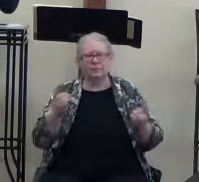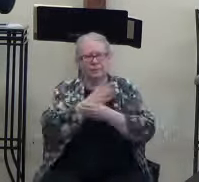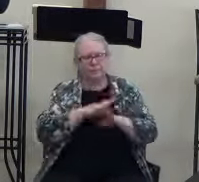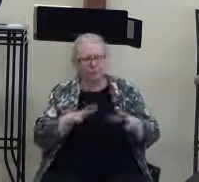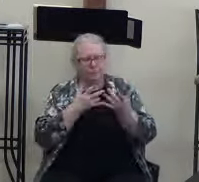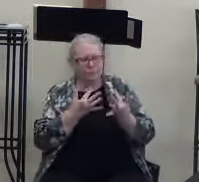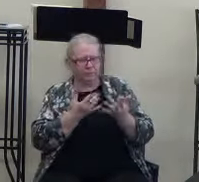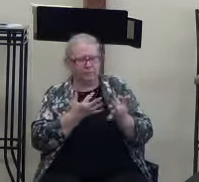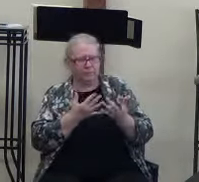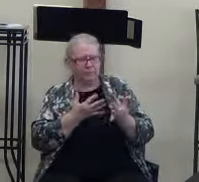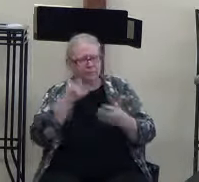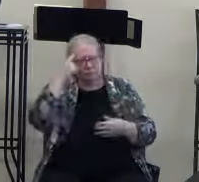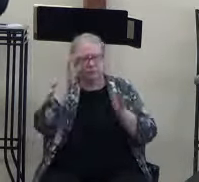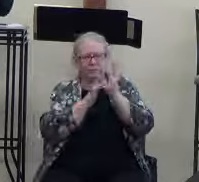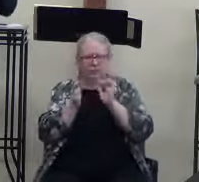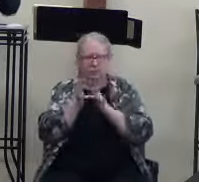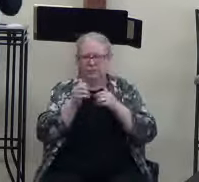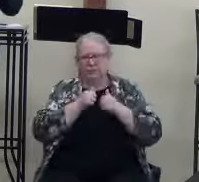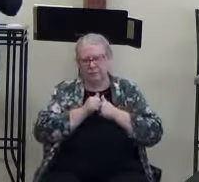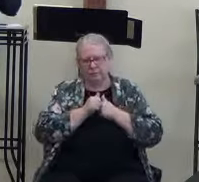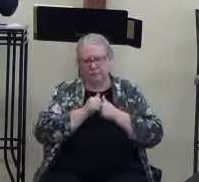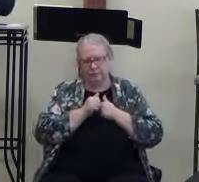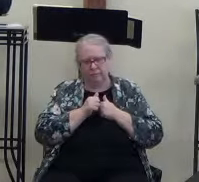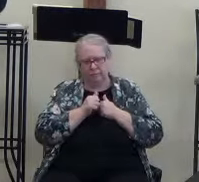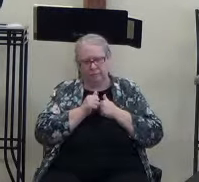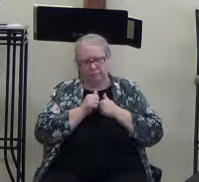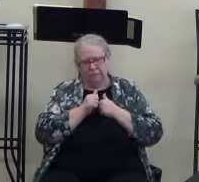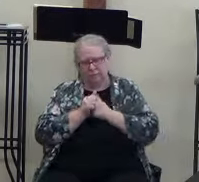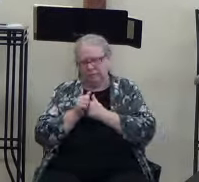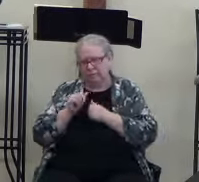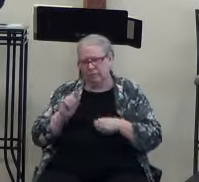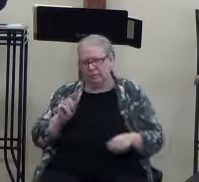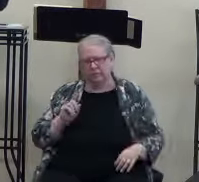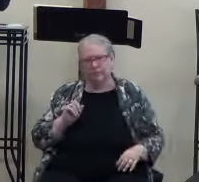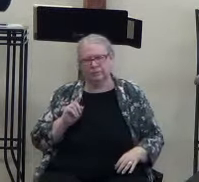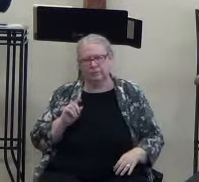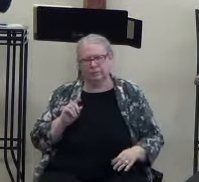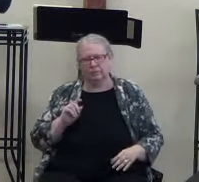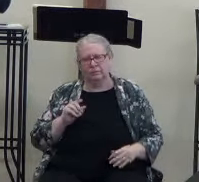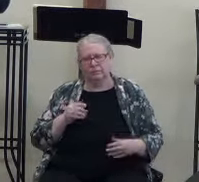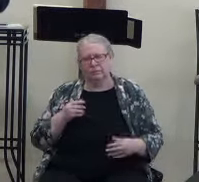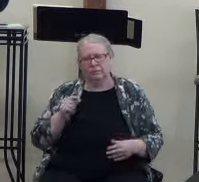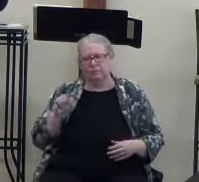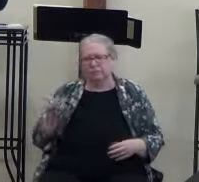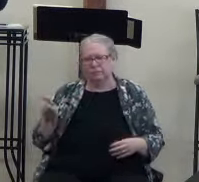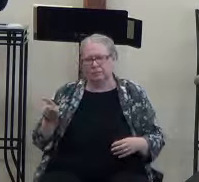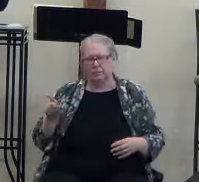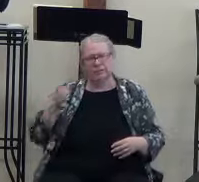on the Jesus to be following. We have a comforter, the teacher,